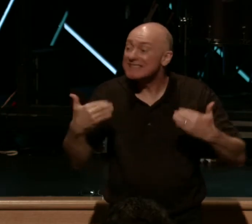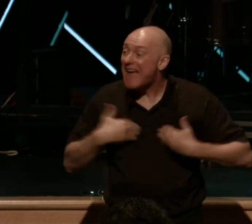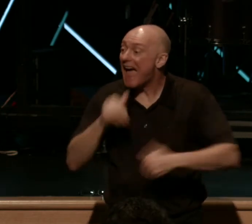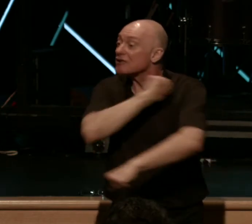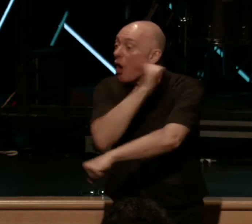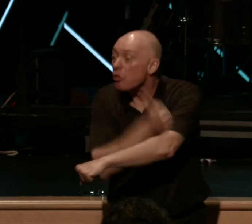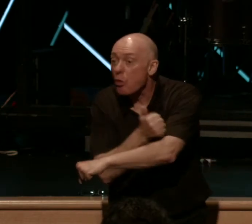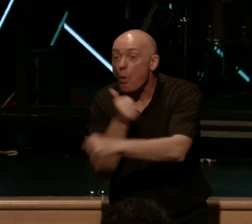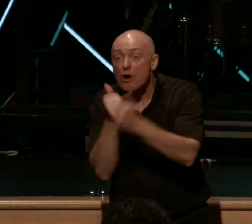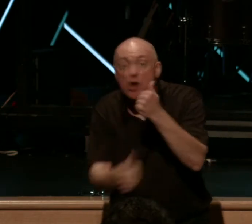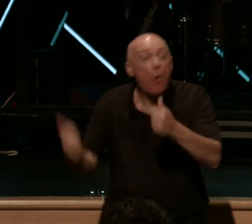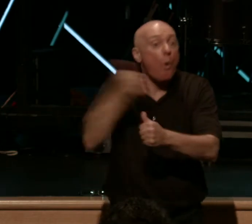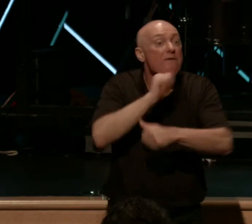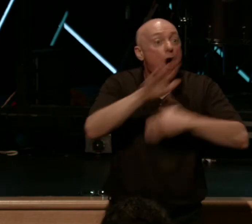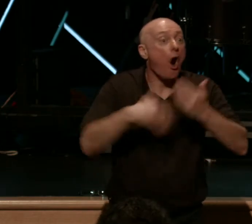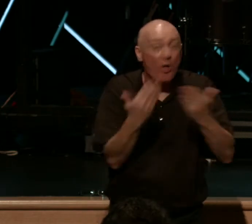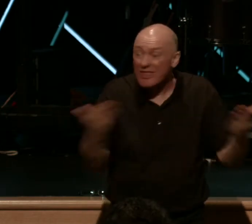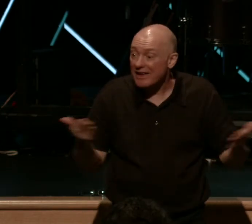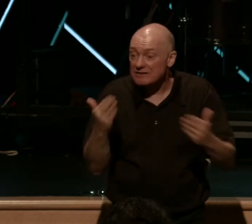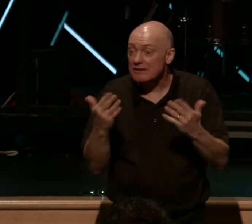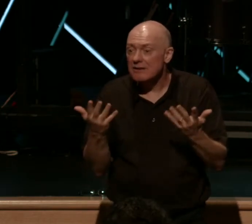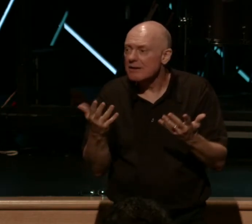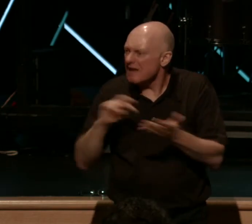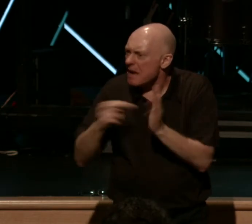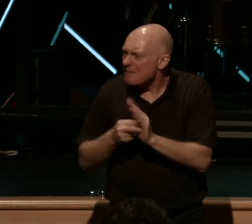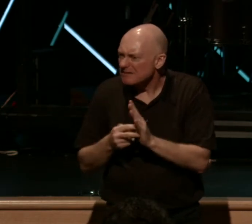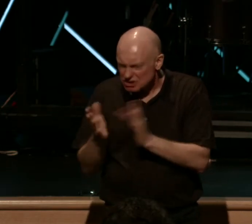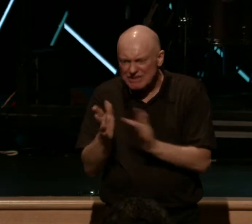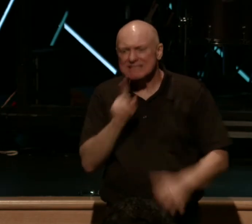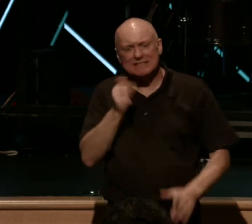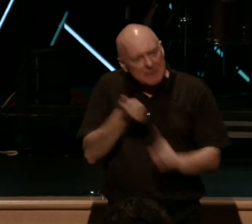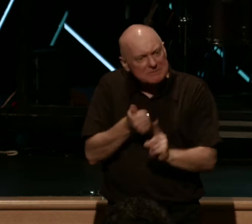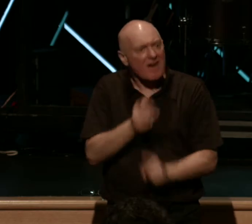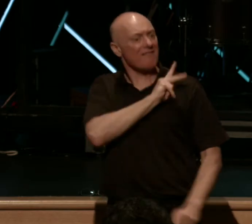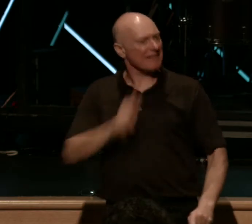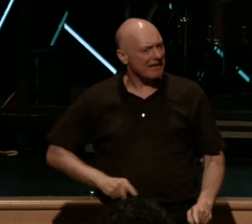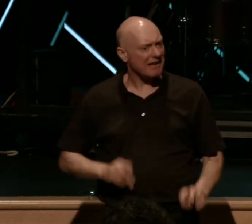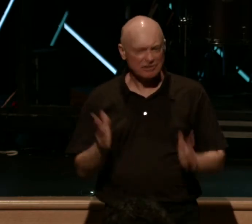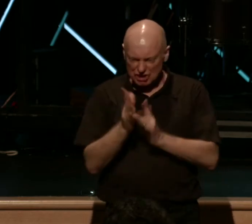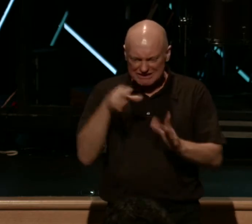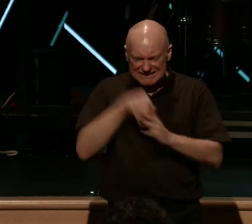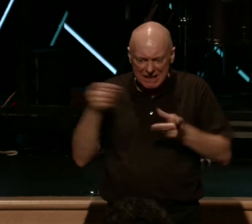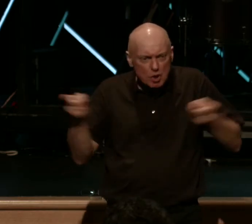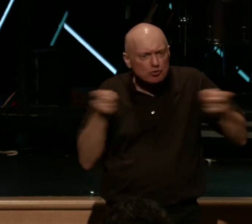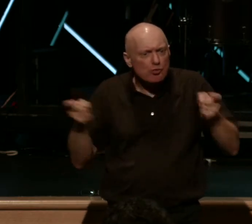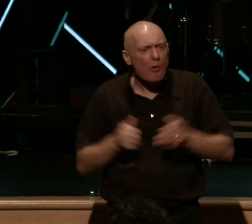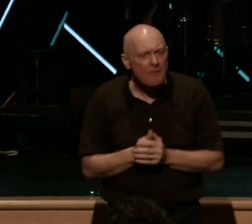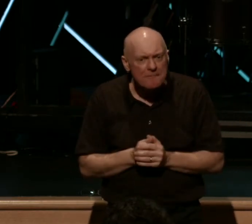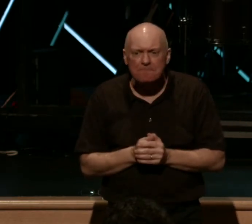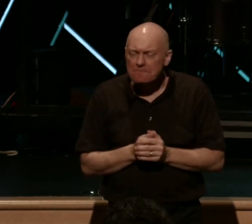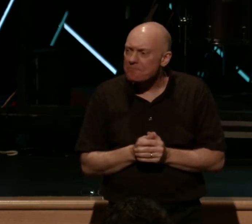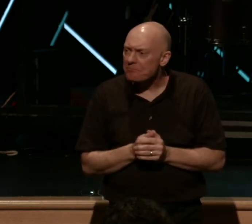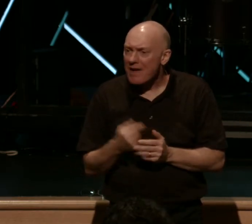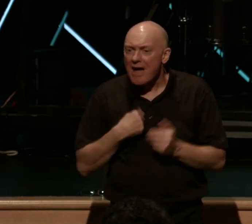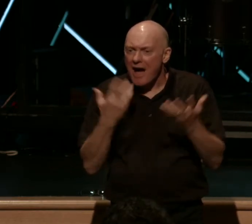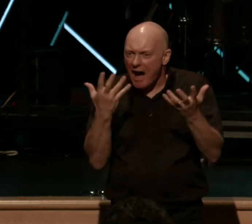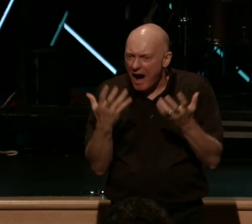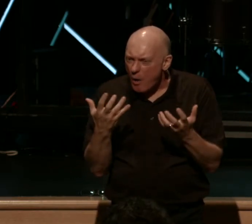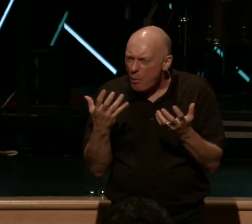over all things. Authority means he's king. Authority means he's in control. I want to take you on just this